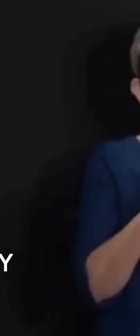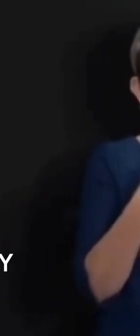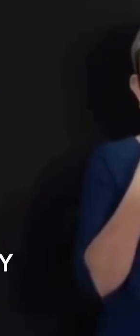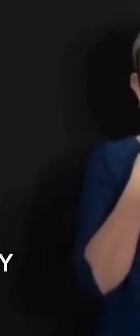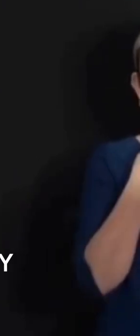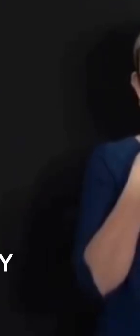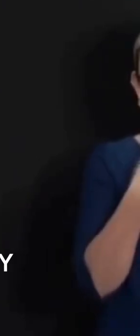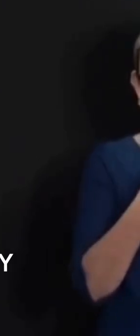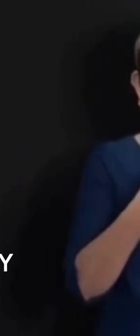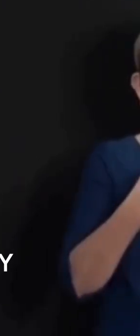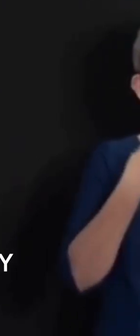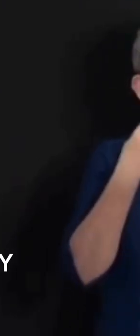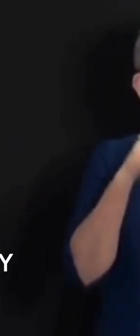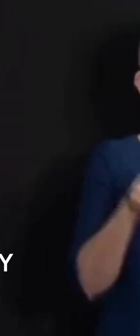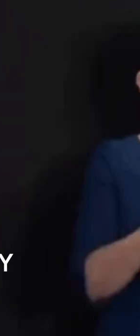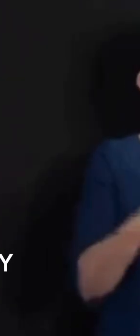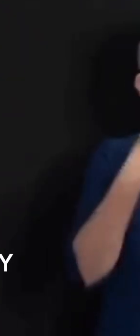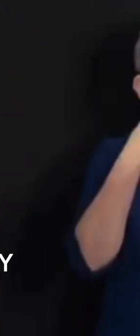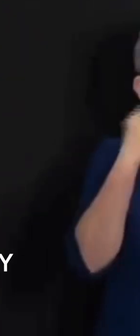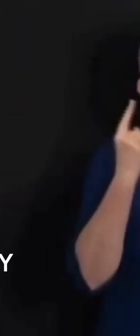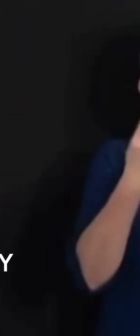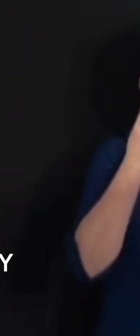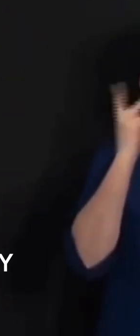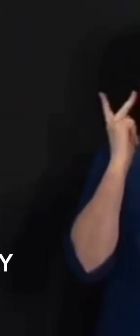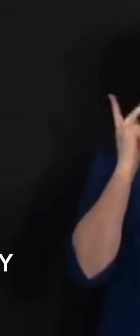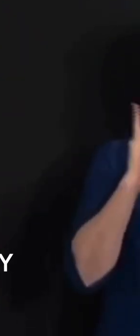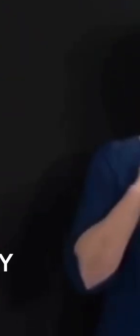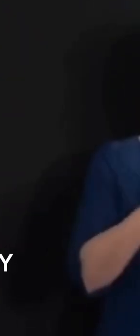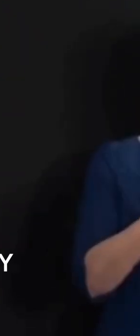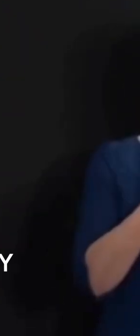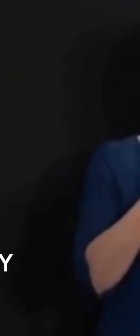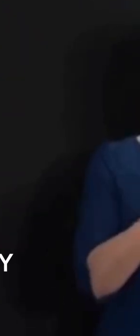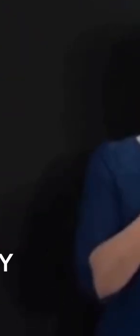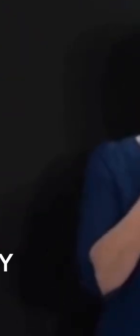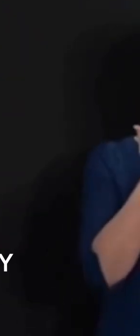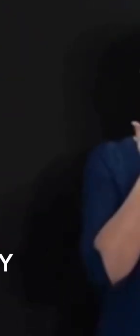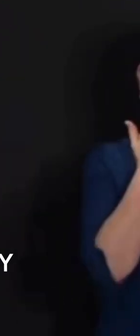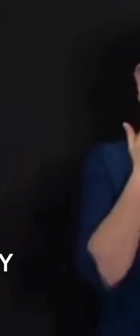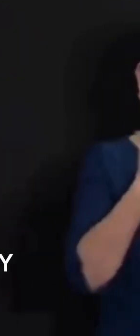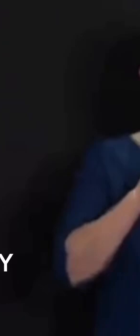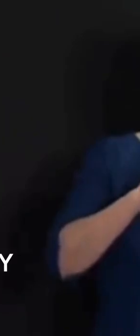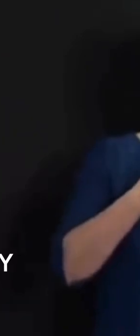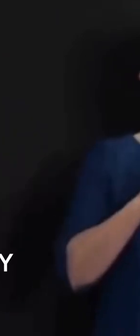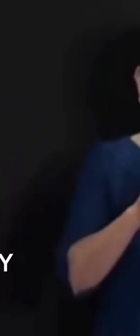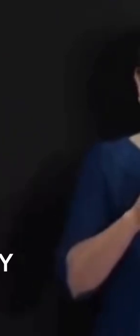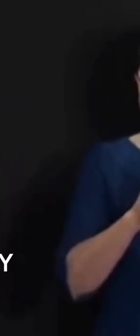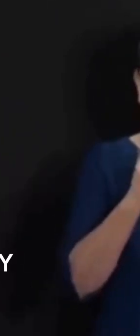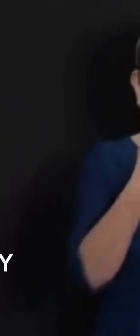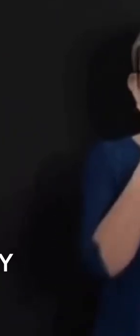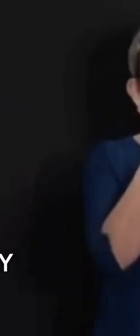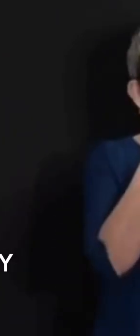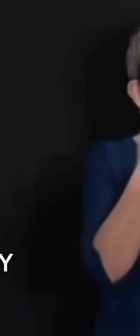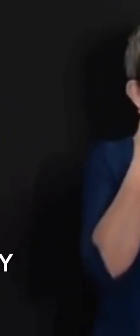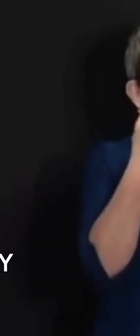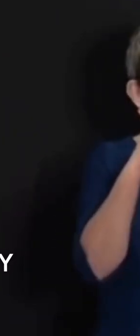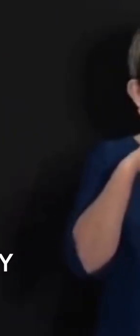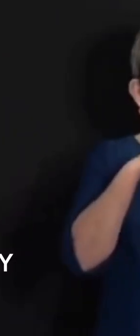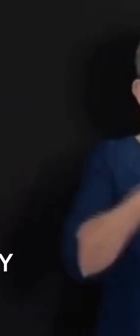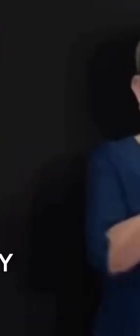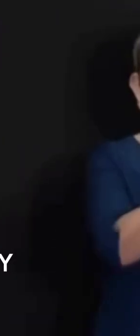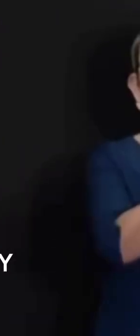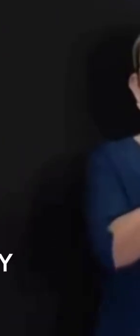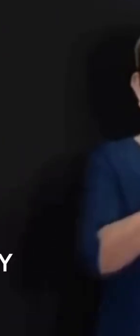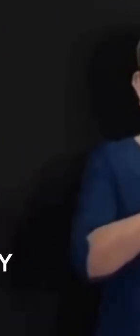paprika in there. Bob's your uncle. I just want to say to everybody, thanks very much for sticking with it. I know it's hard and we all want to go out,